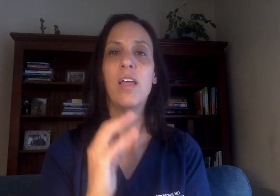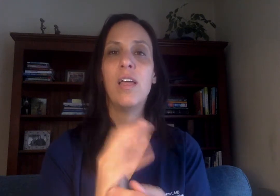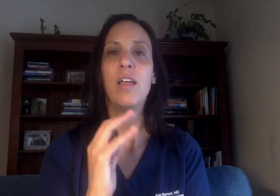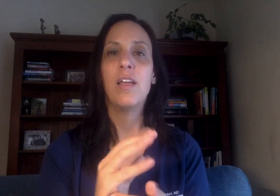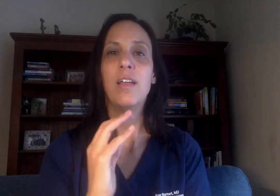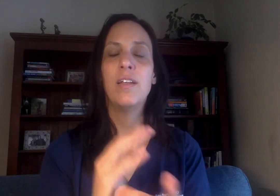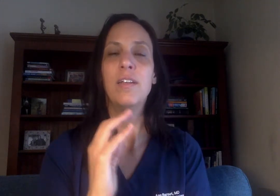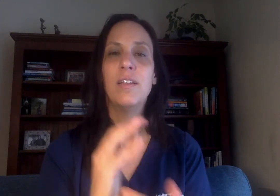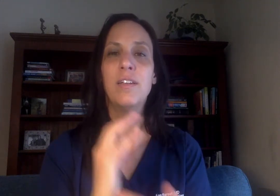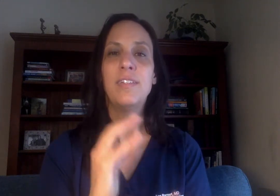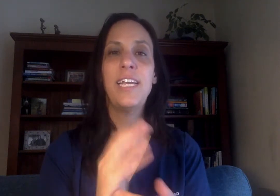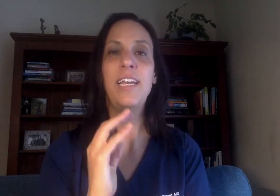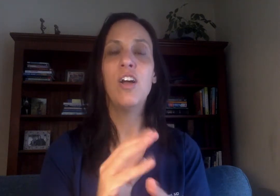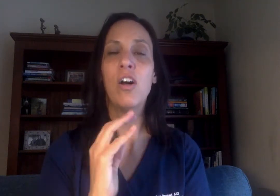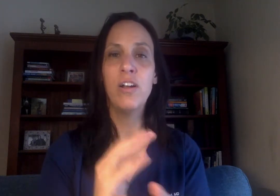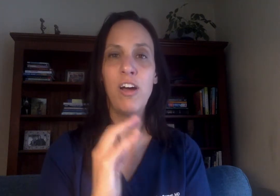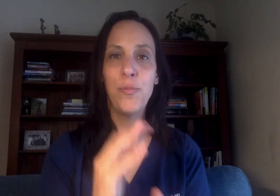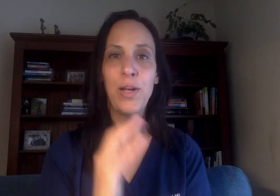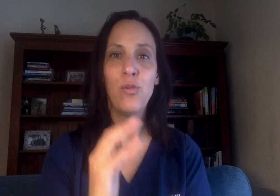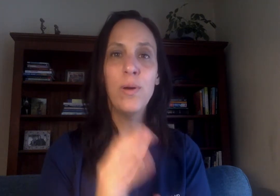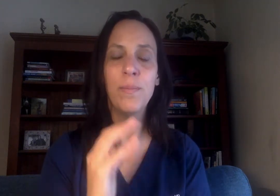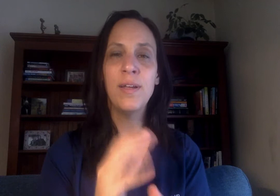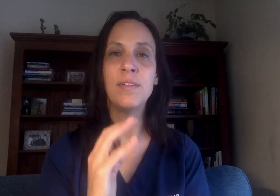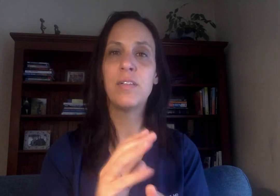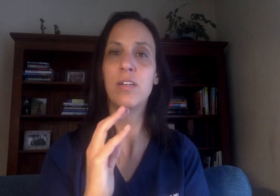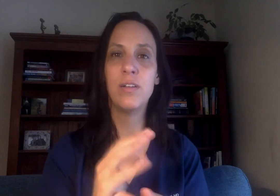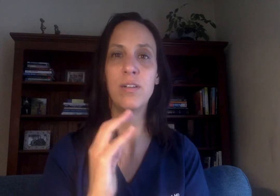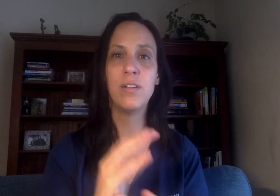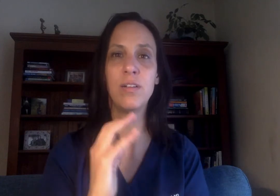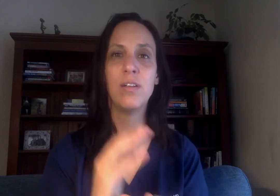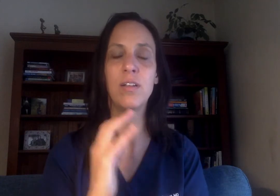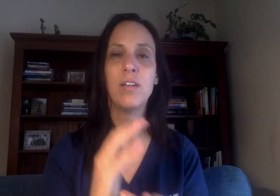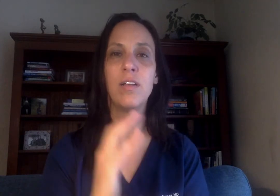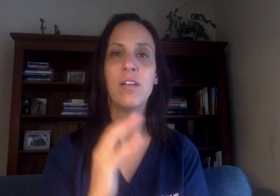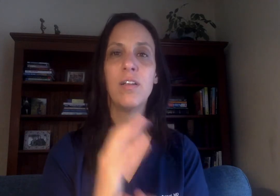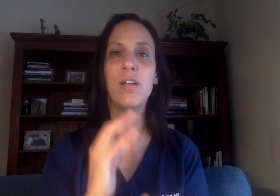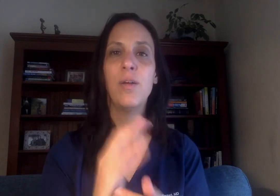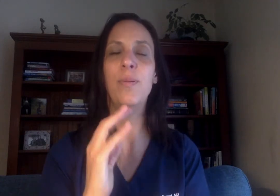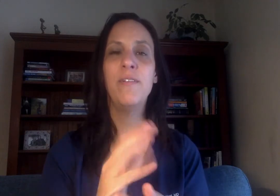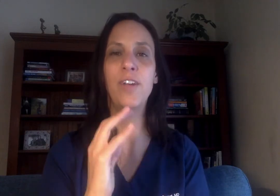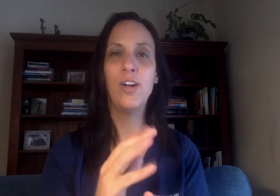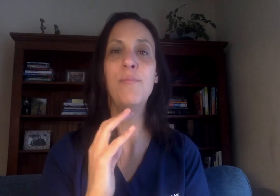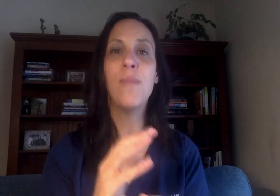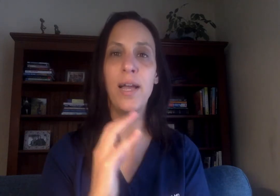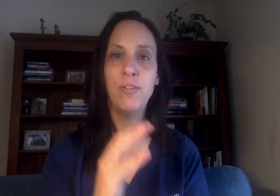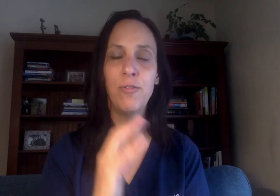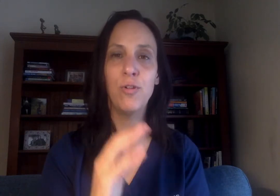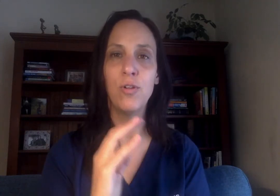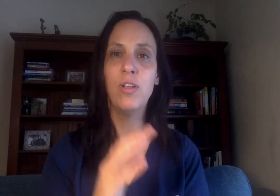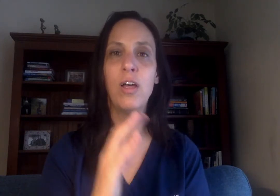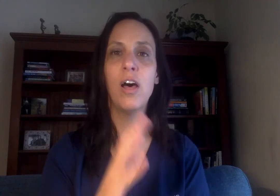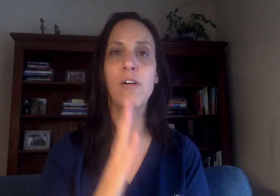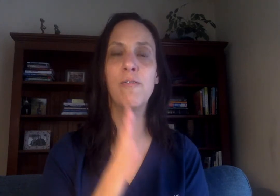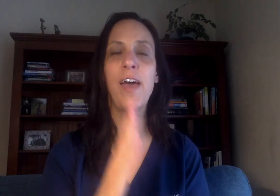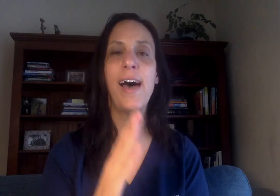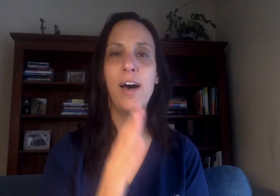taking on and off my equipment? Taking being very mindful of how